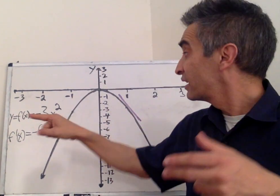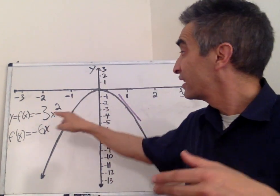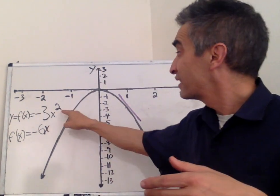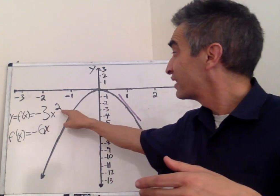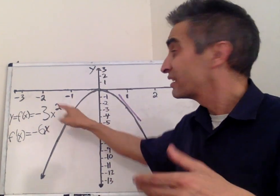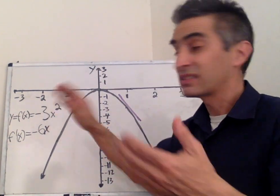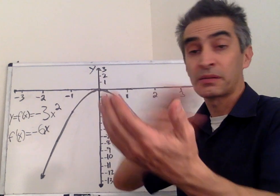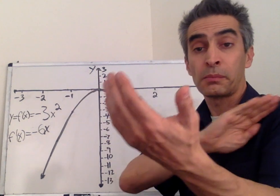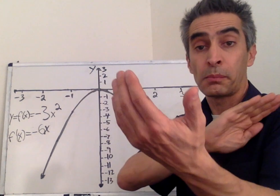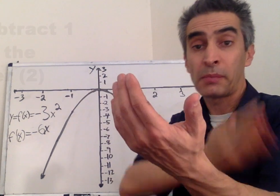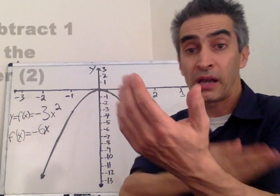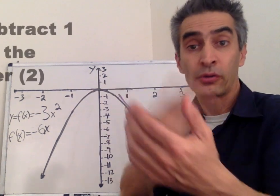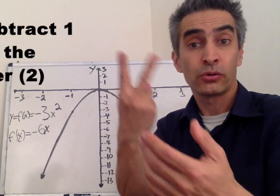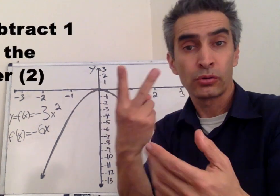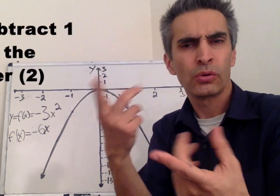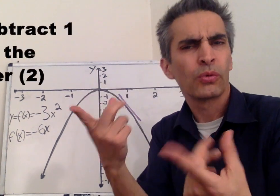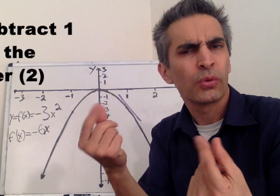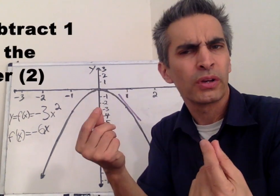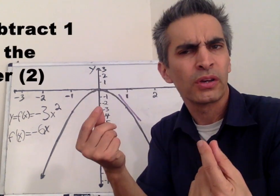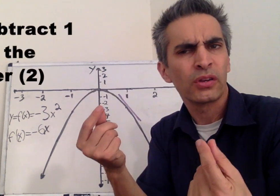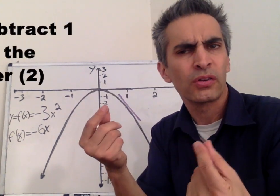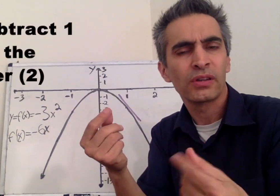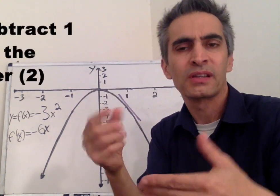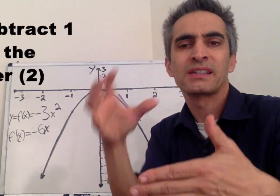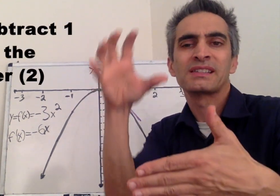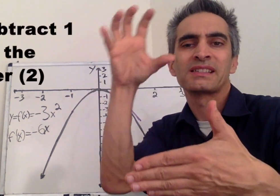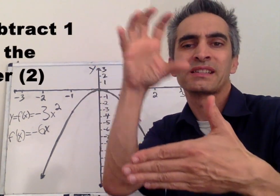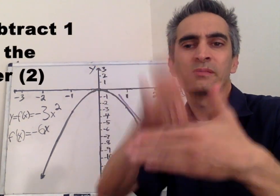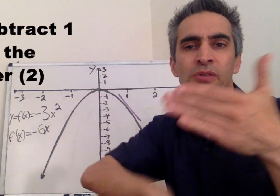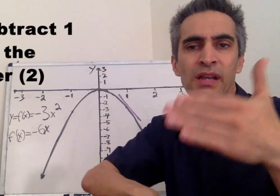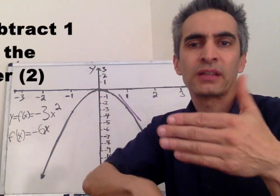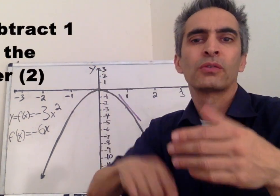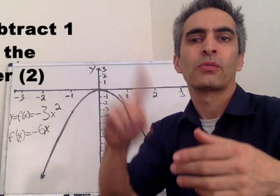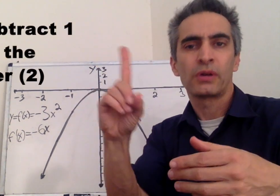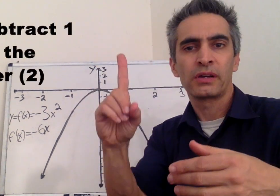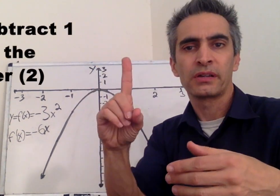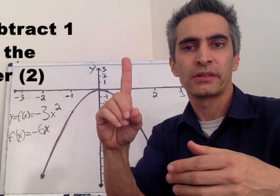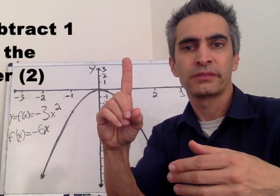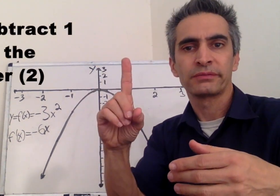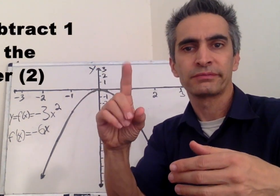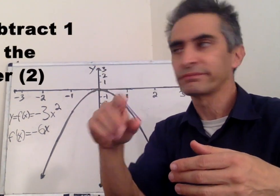Next. The power 2. The are going to subtract 1 from it.